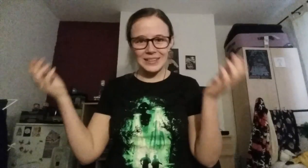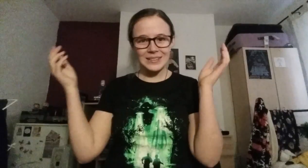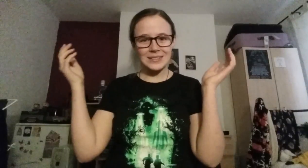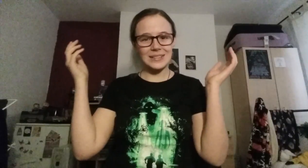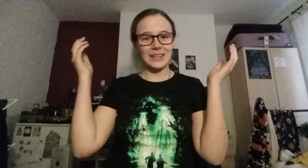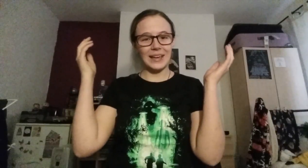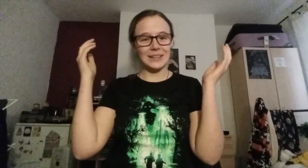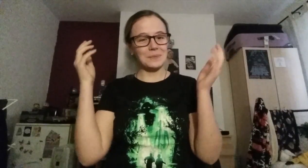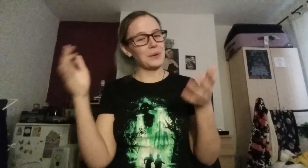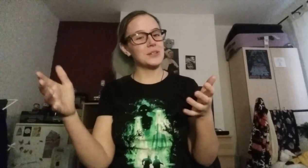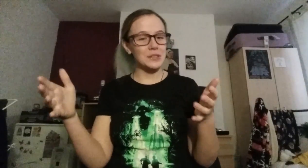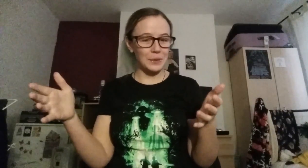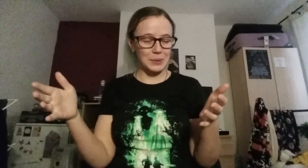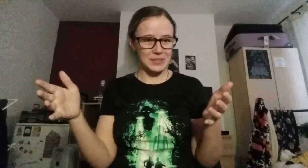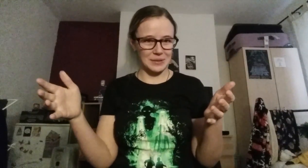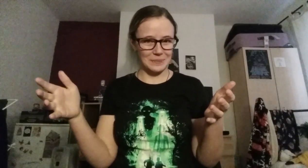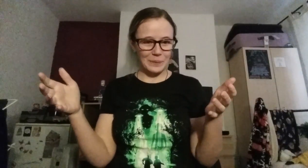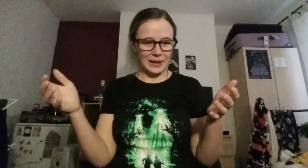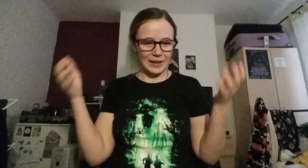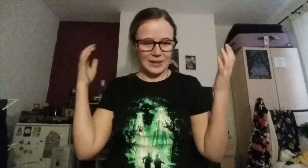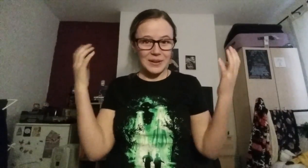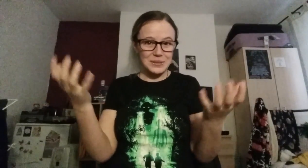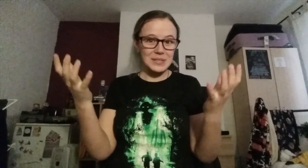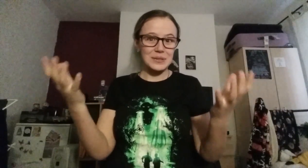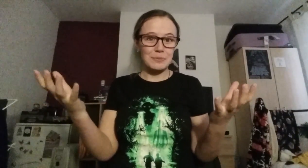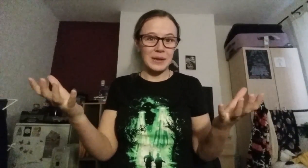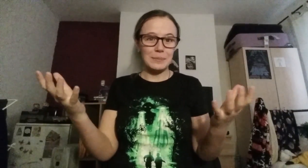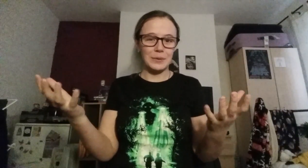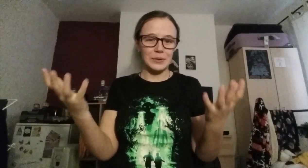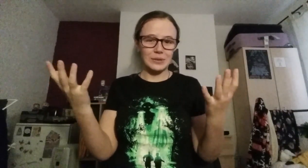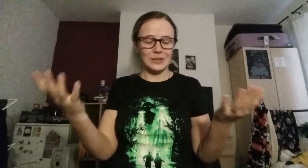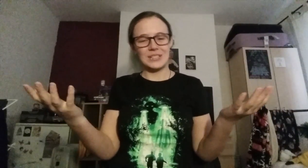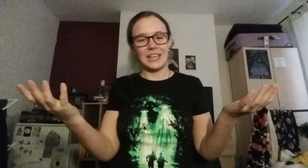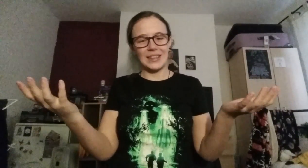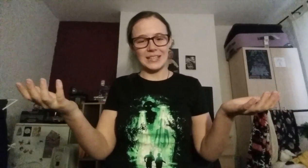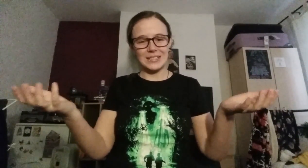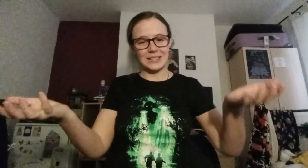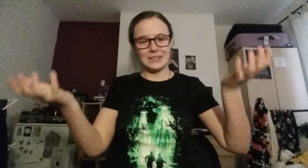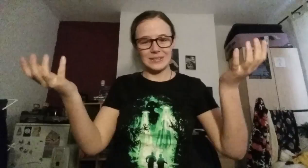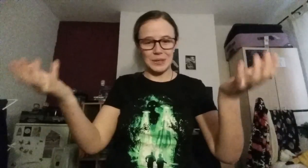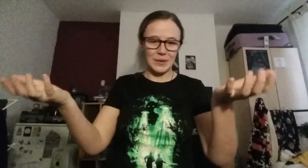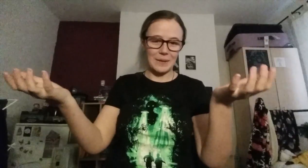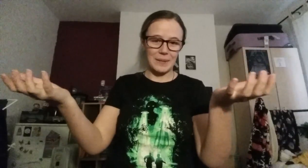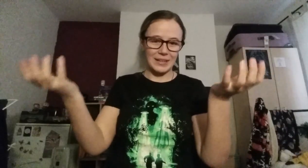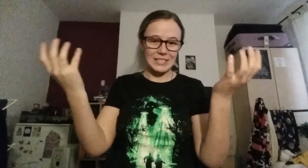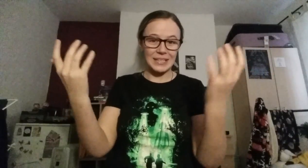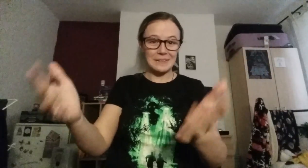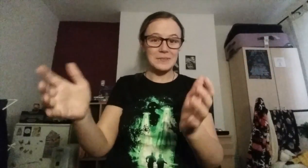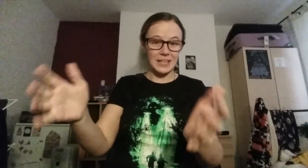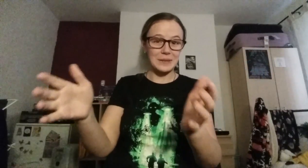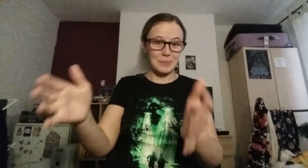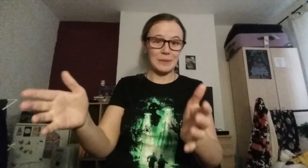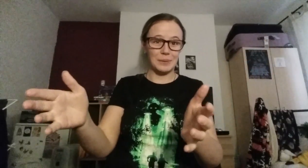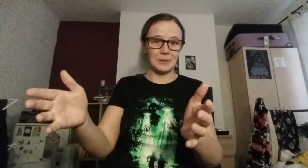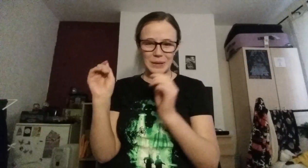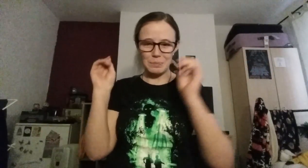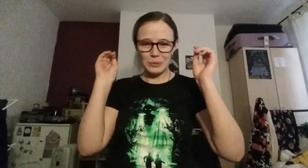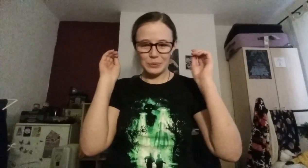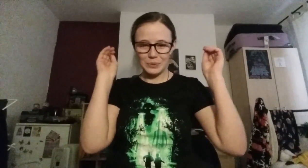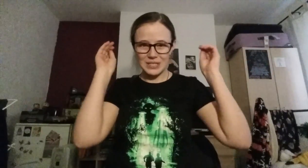Things like the Project for Awesome, where thousands of people got together to donate money to give to other people. People were